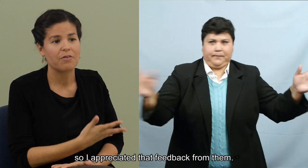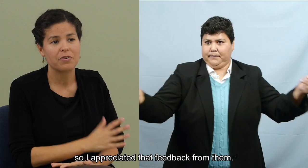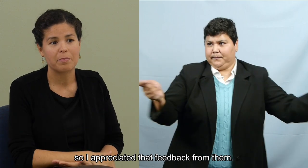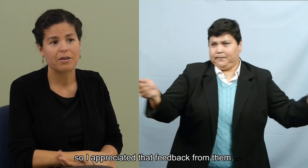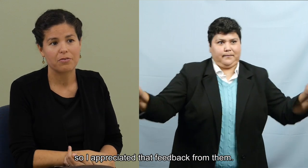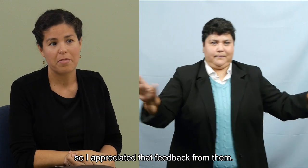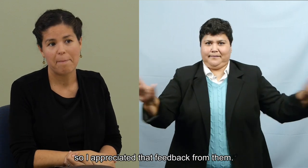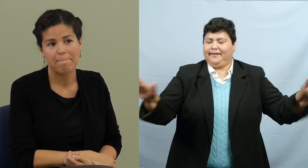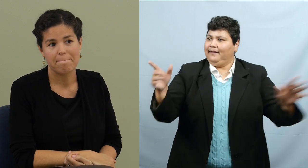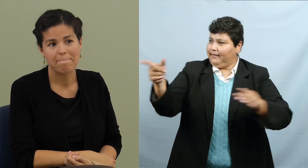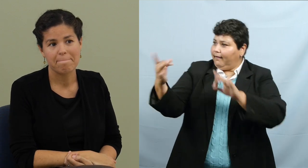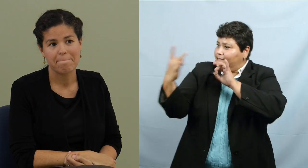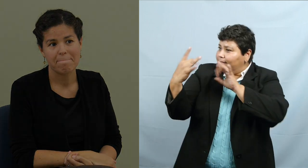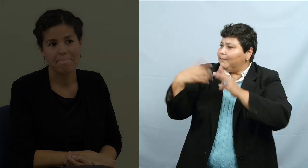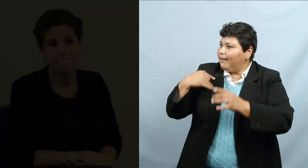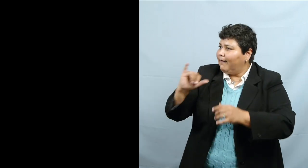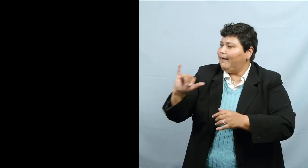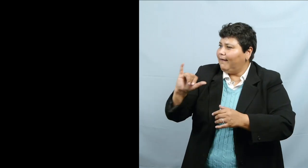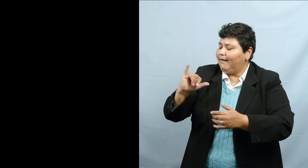appreciated that feedback from them.